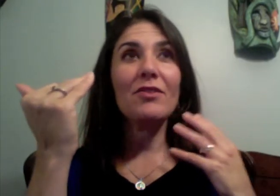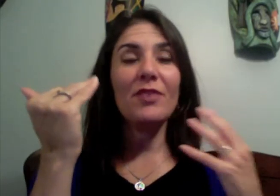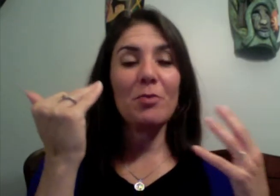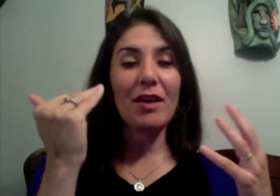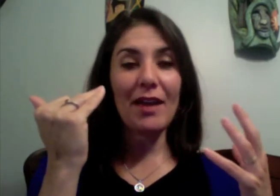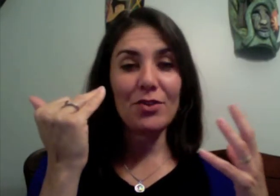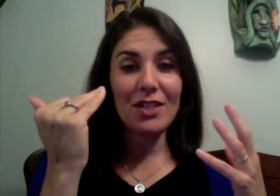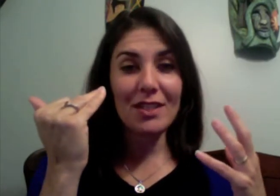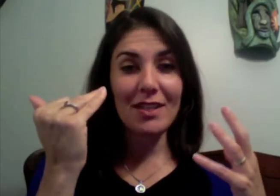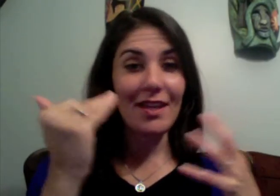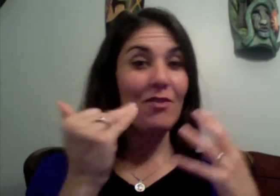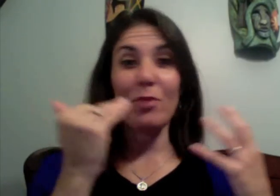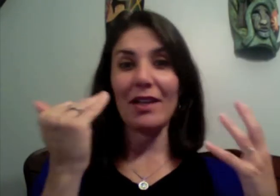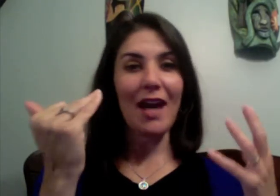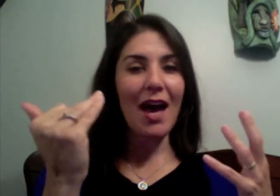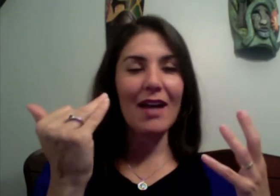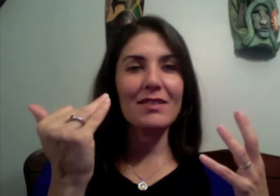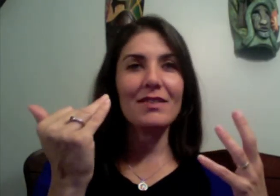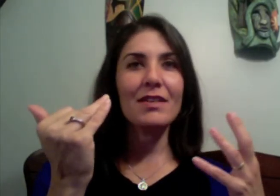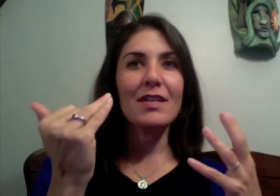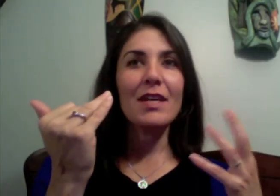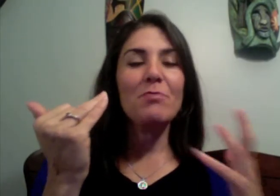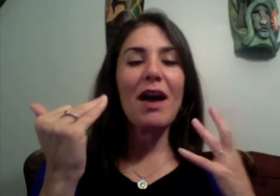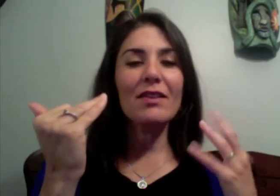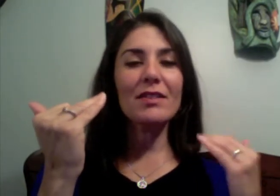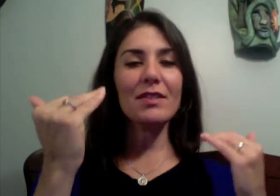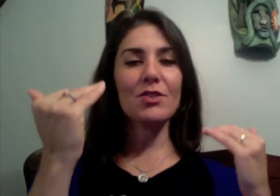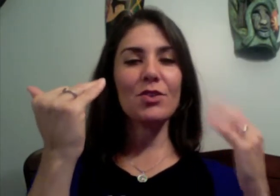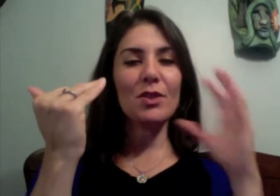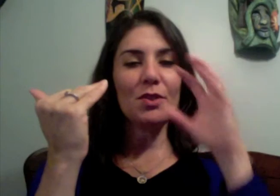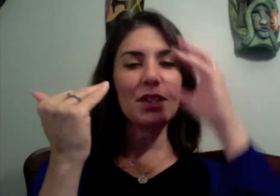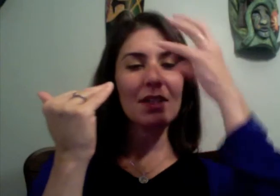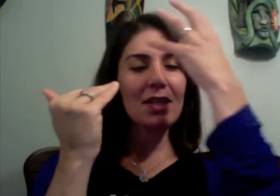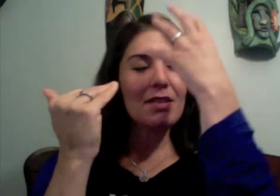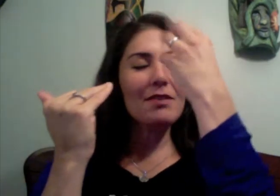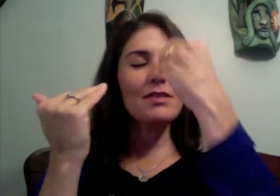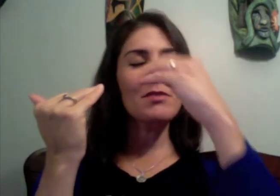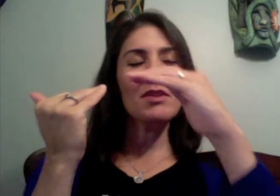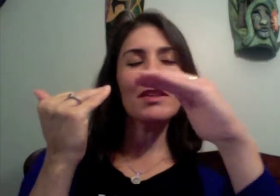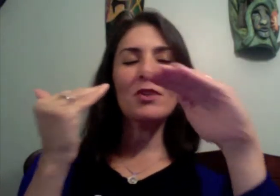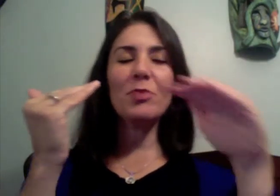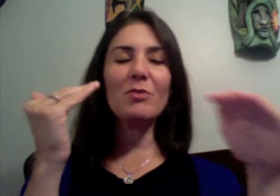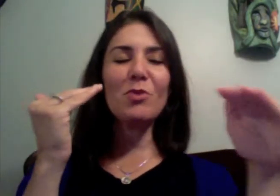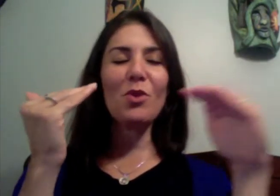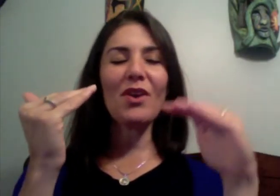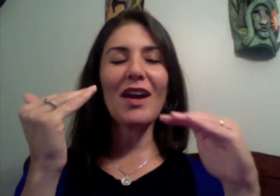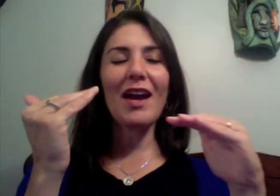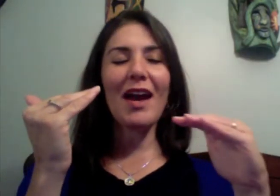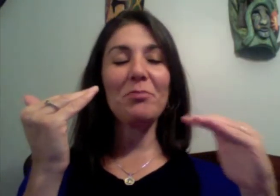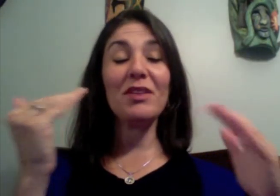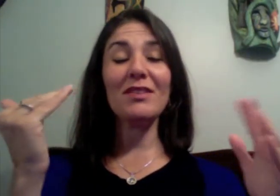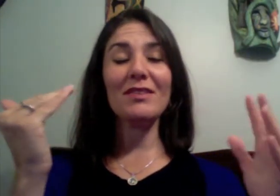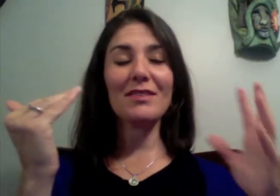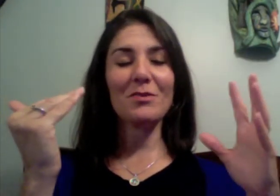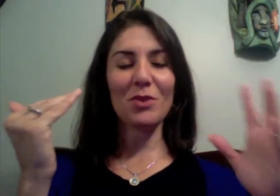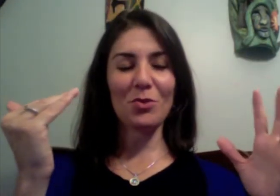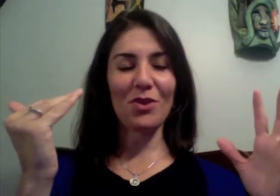female energies that everybody has it balances you and you can seem a little bit more at peace with the world